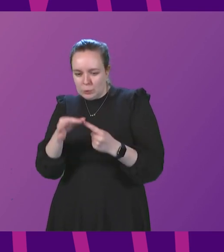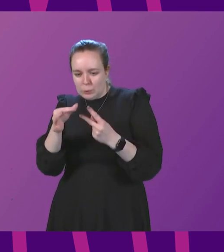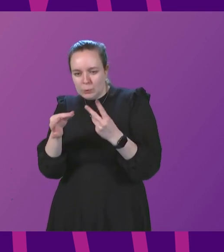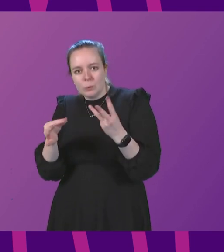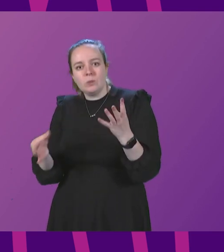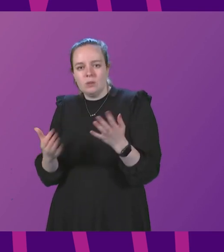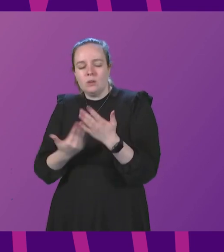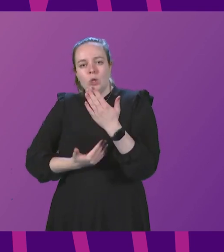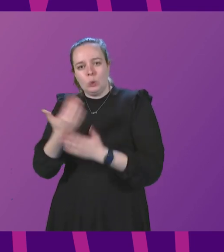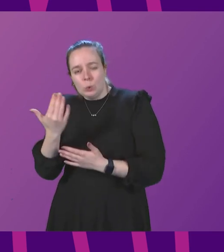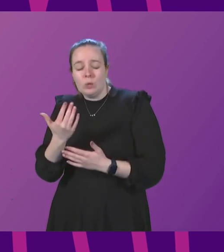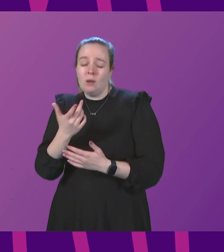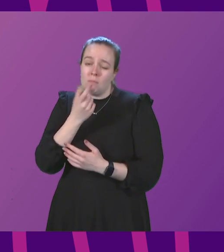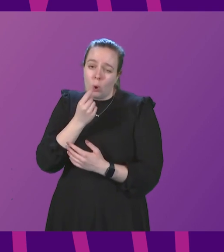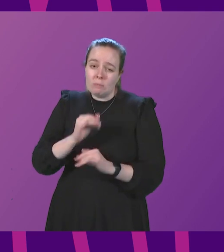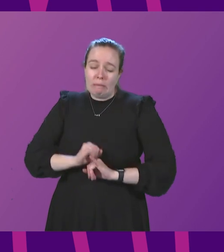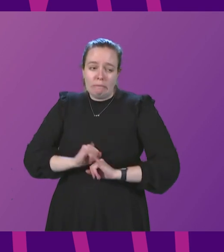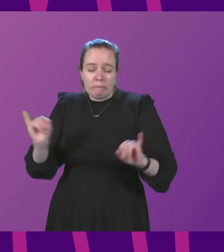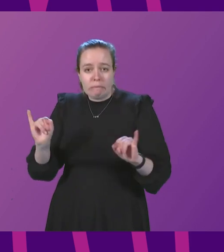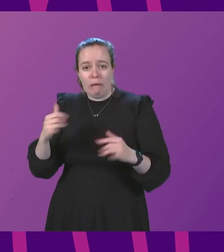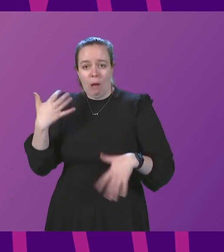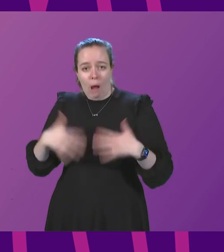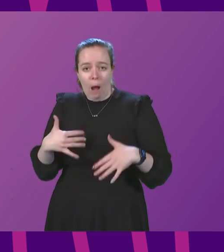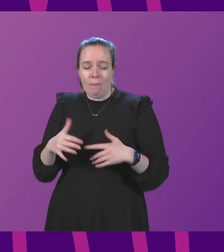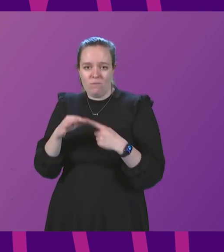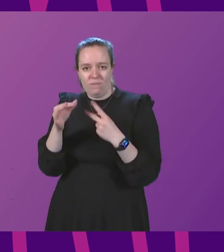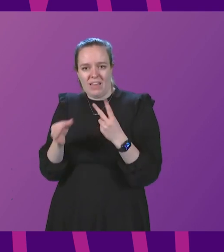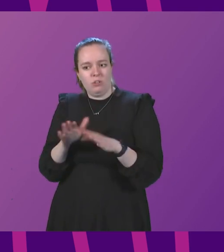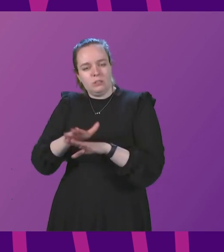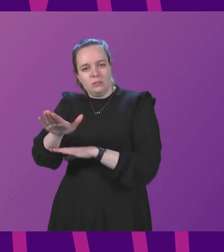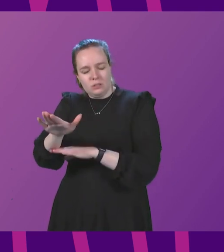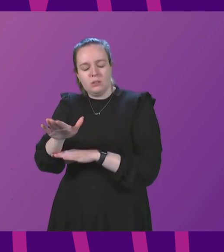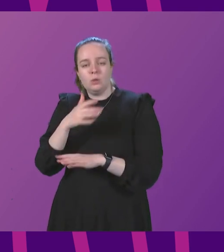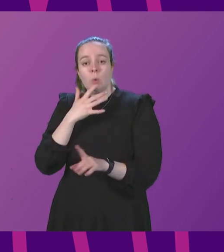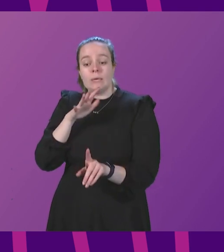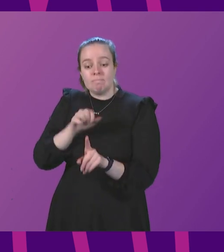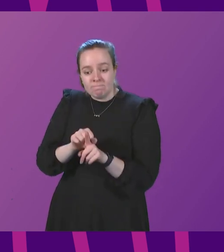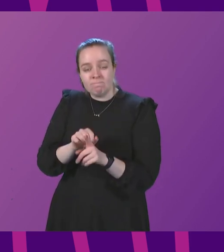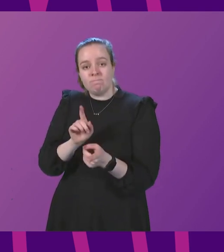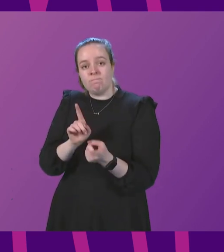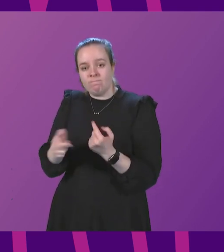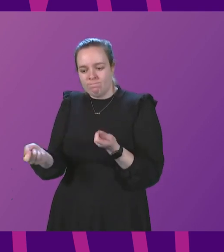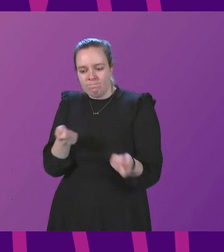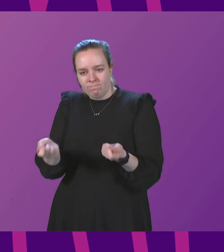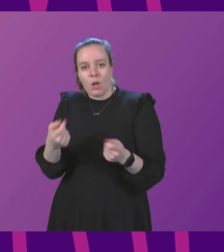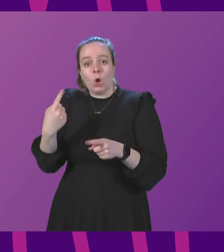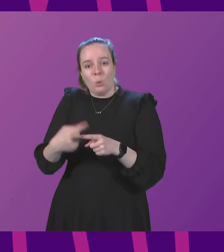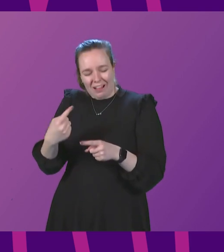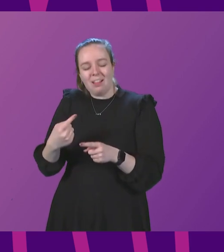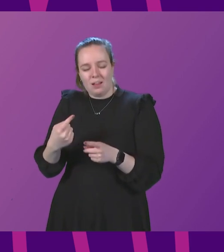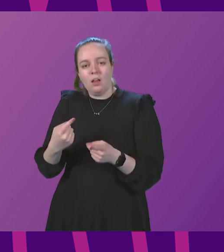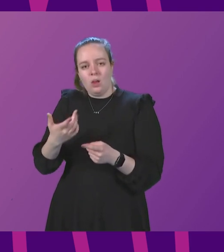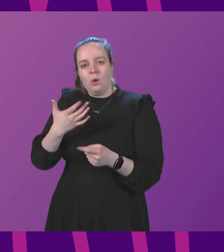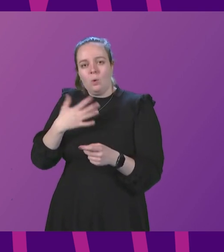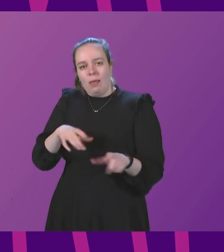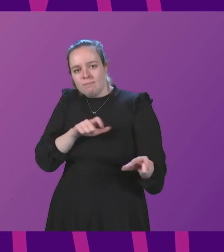and potentially more harmful variants in future. To identify and respond to such threats quickly, we